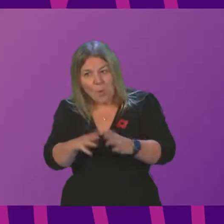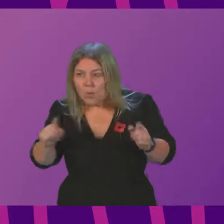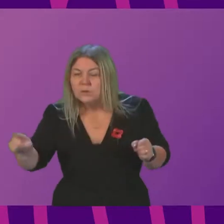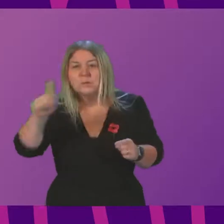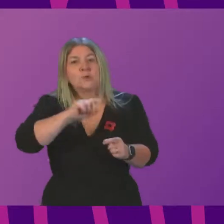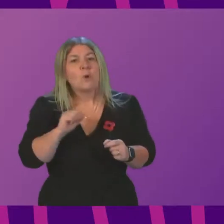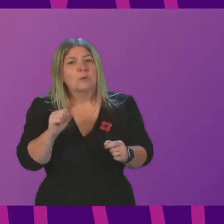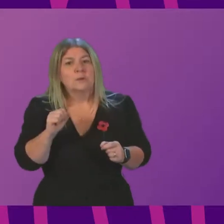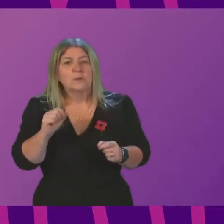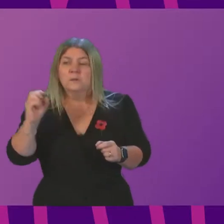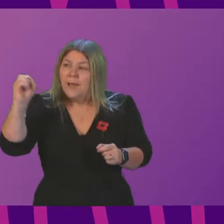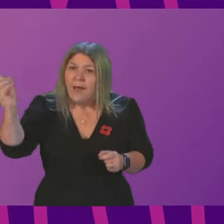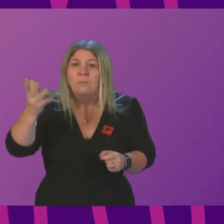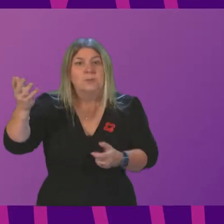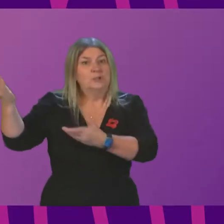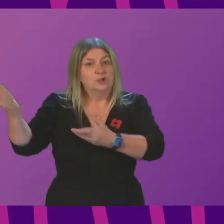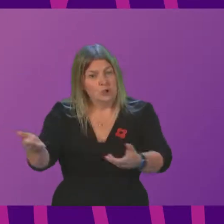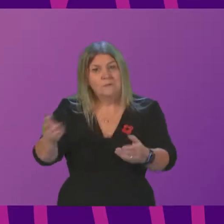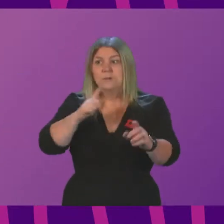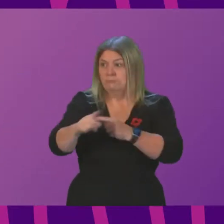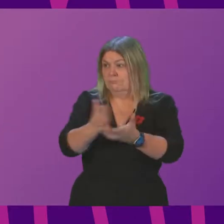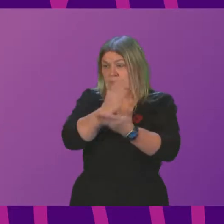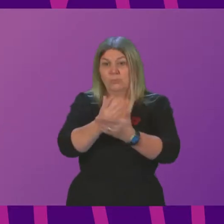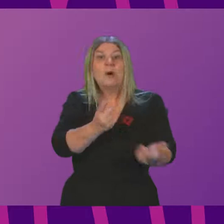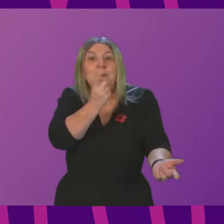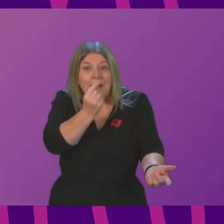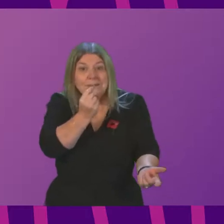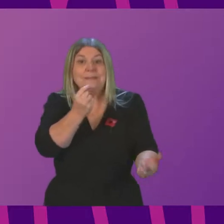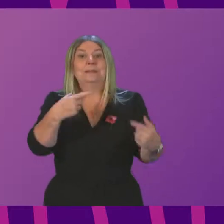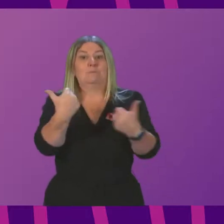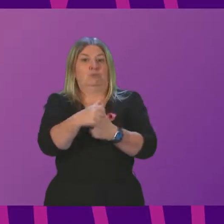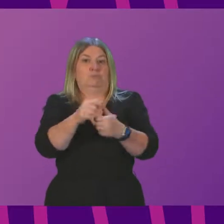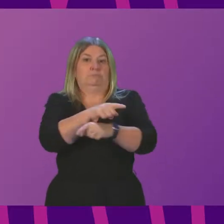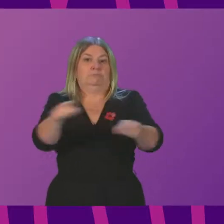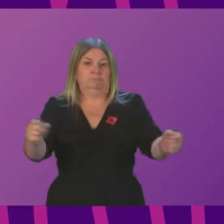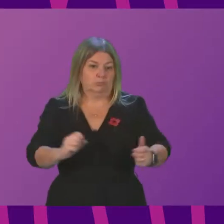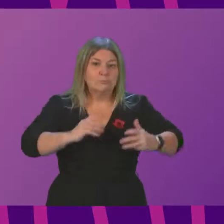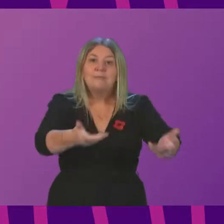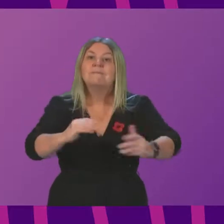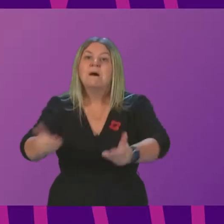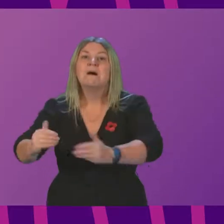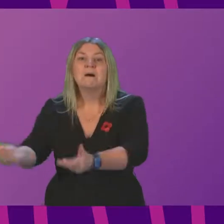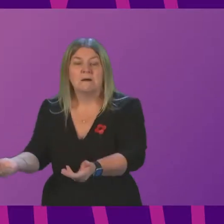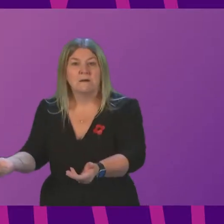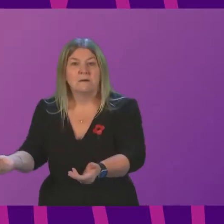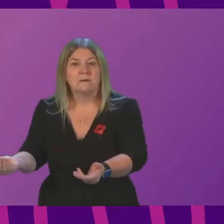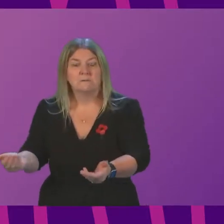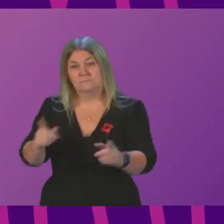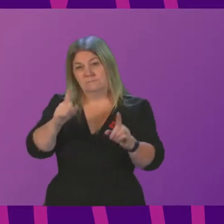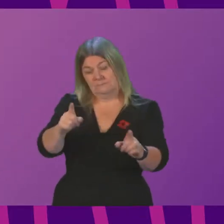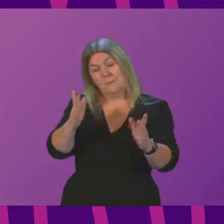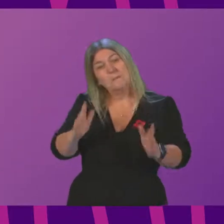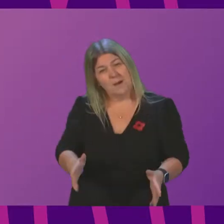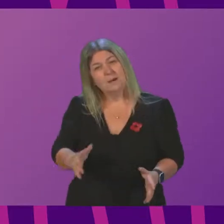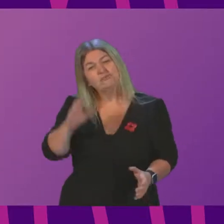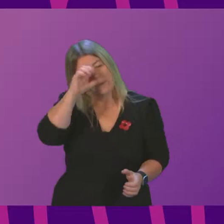service, to make sure we have all the capacity in place to deliver on these services. But what we have to recognise, and that is